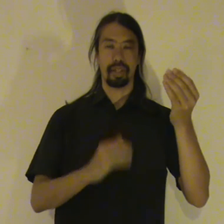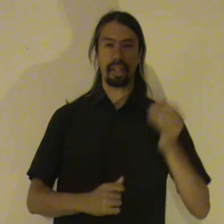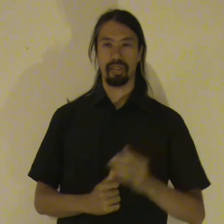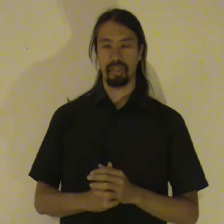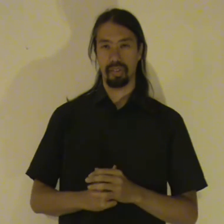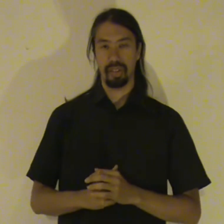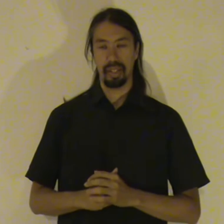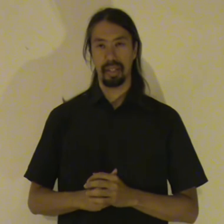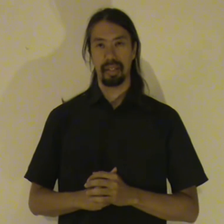that essence.